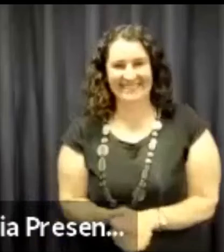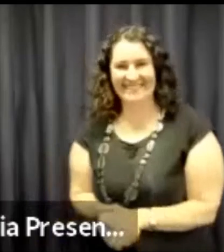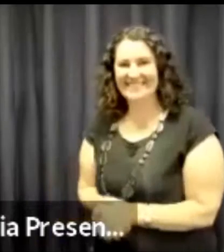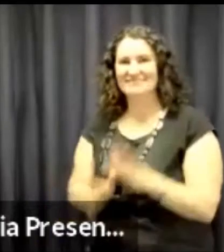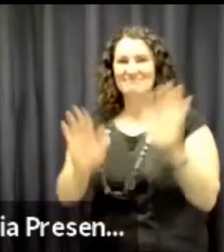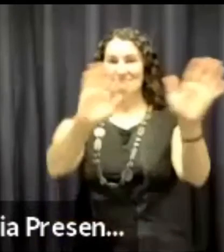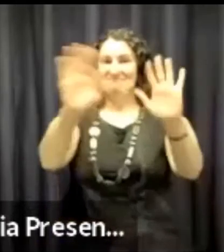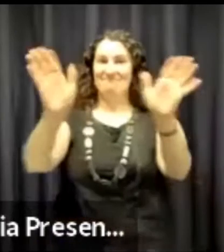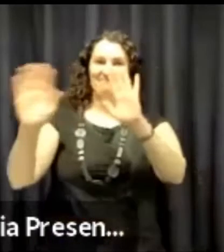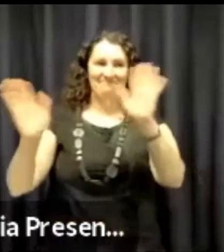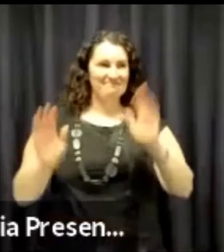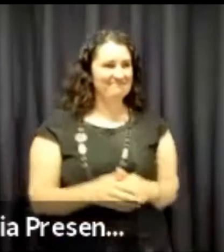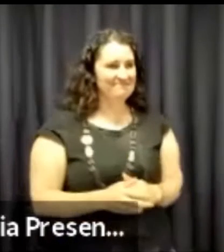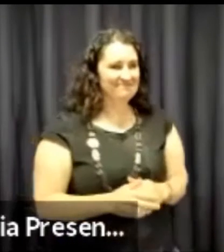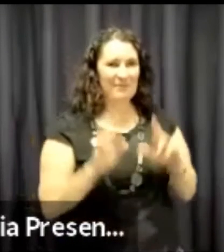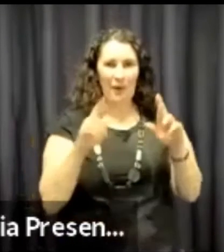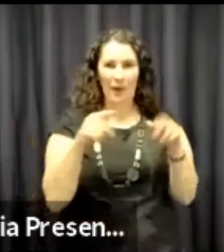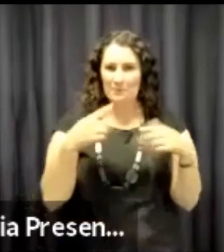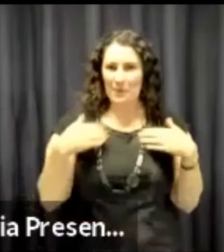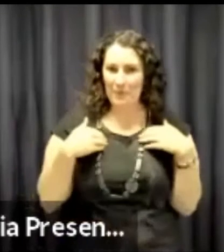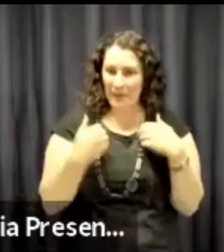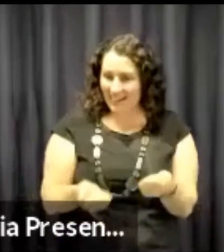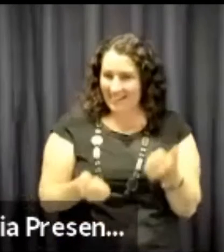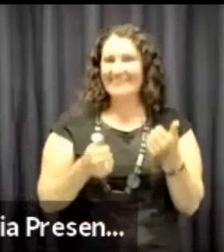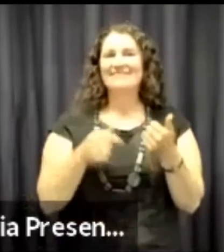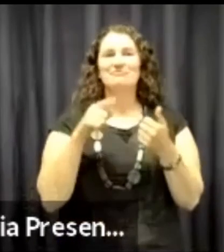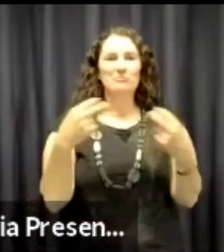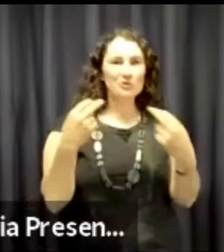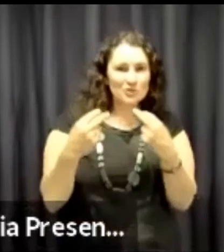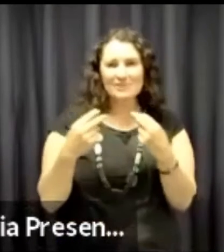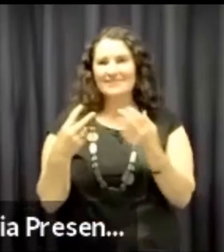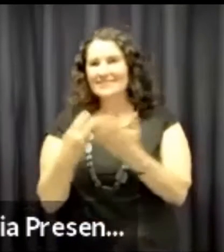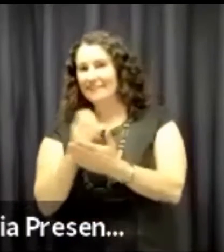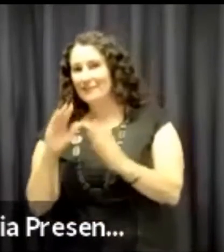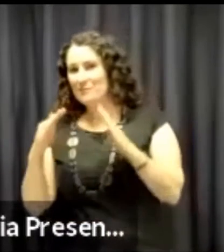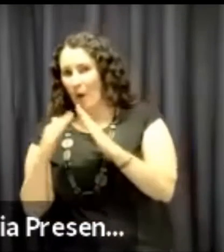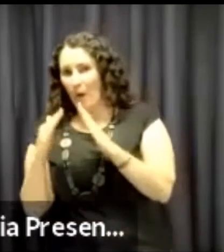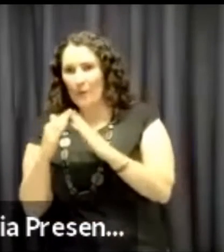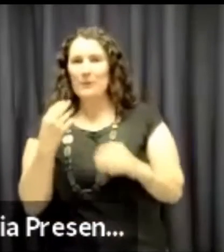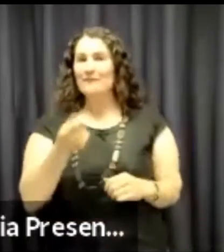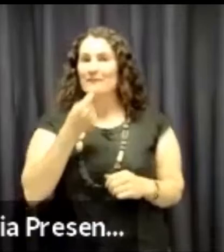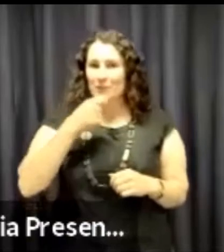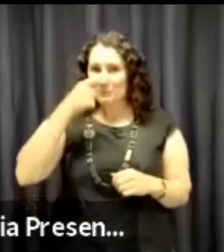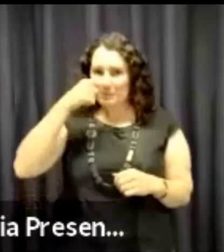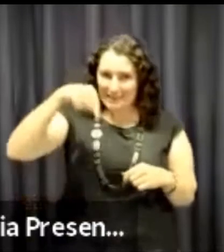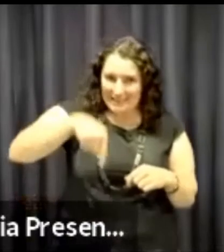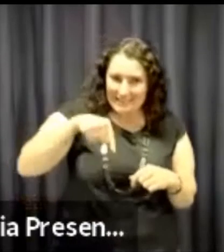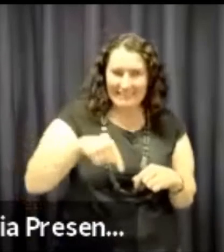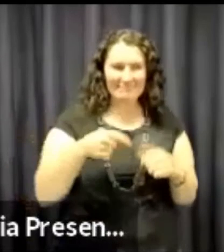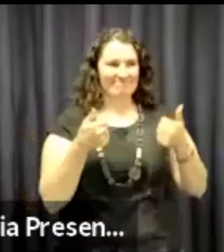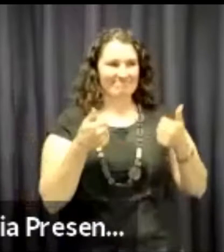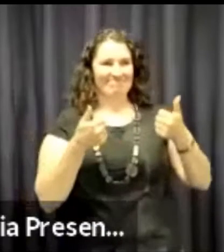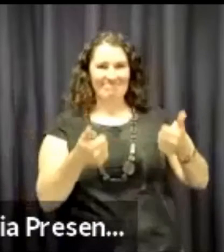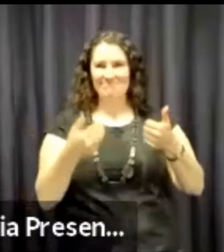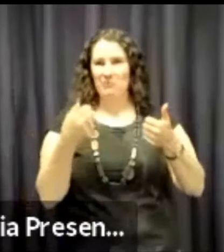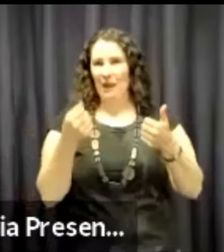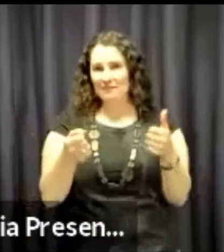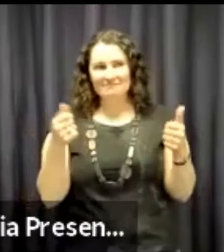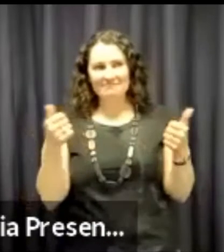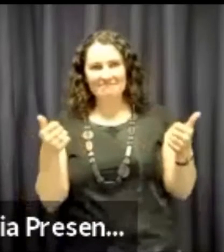Great. Hello everyone. I hope everybody's well. If you're watching safely from home, we do have a few people here in the